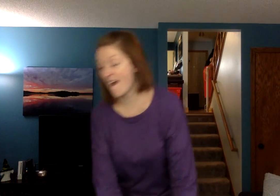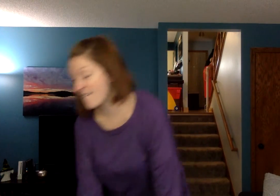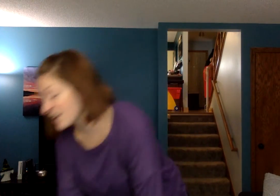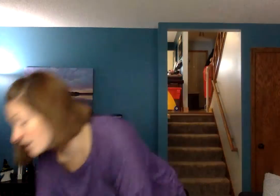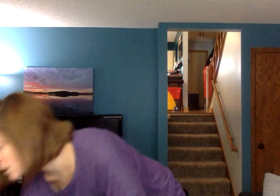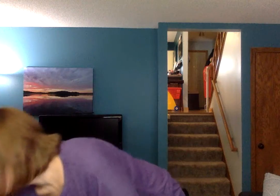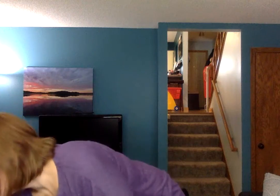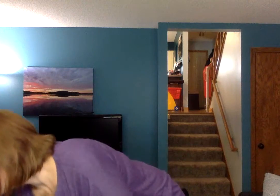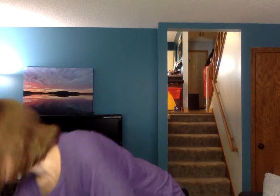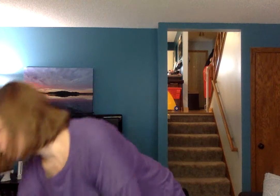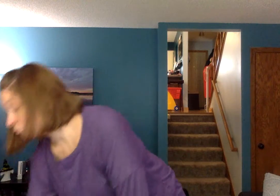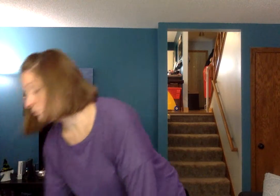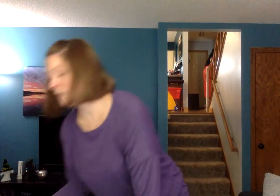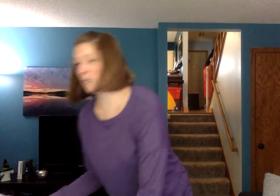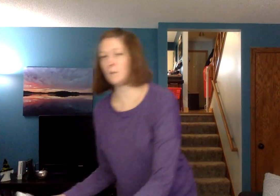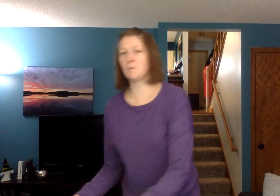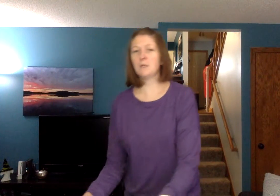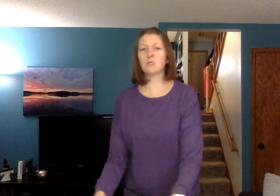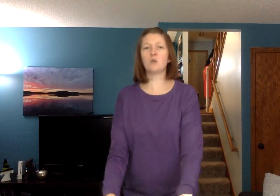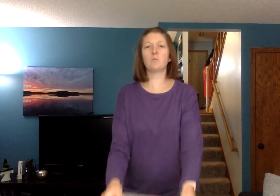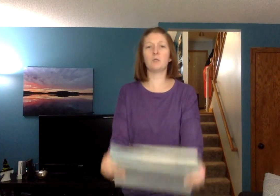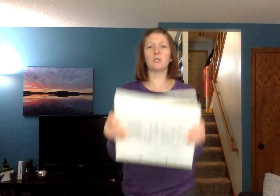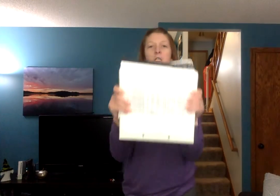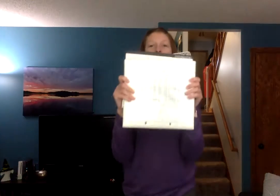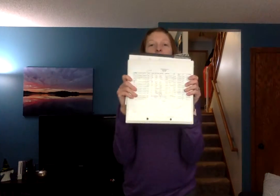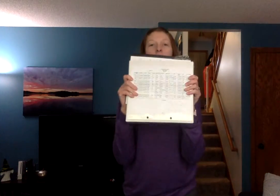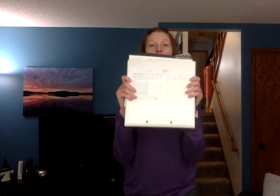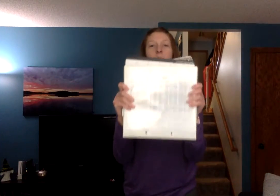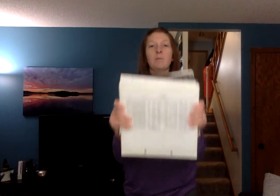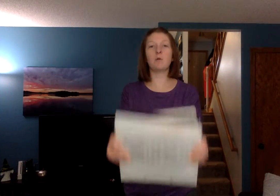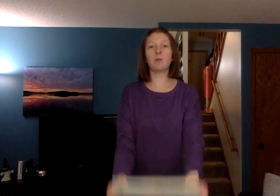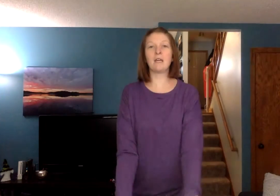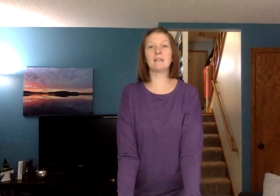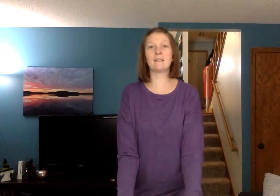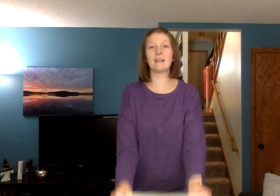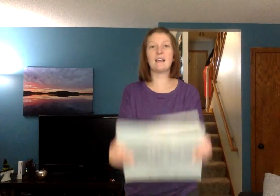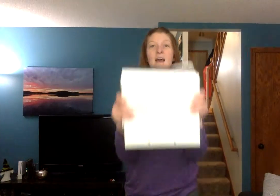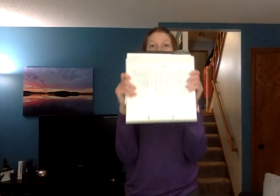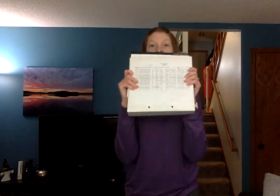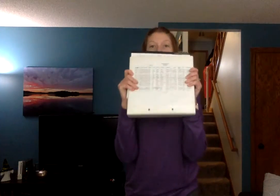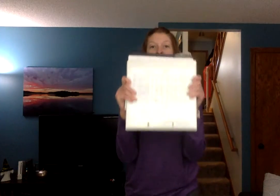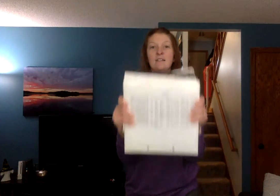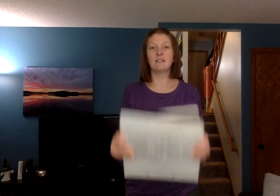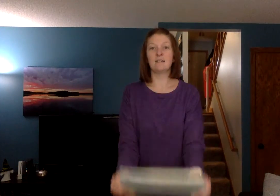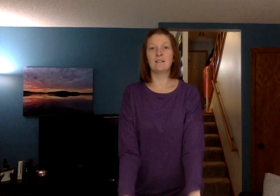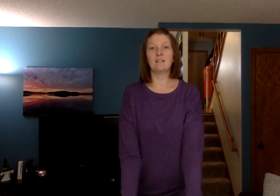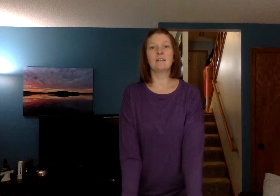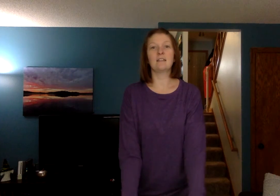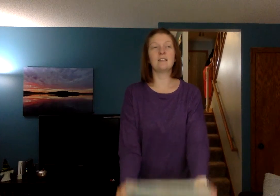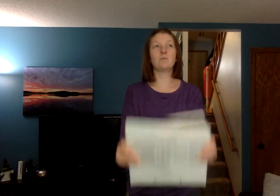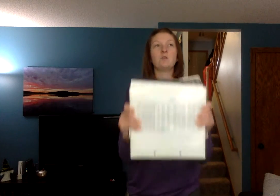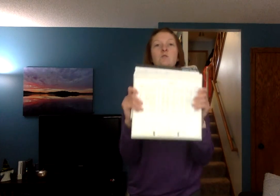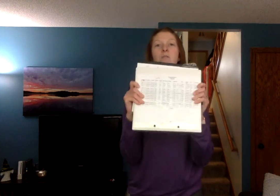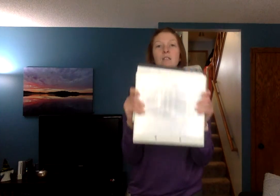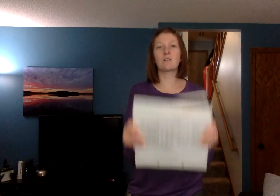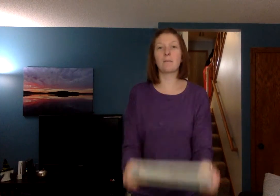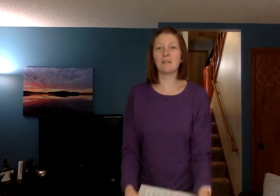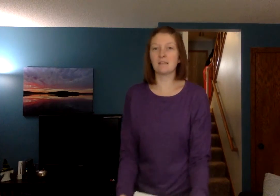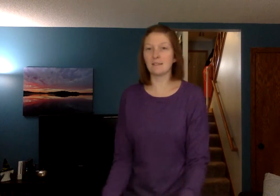heavier like my big notebook and do it with both hands like that keep using your muscles